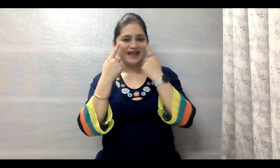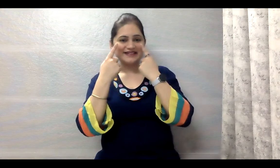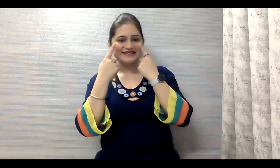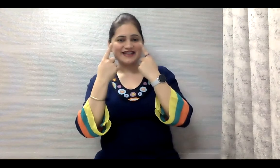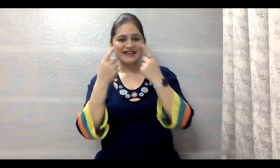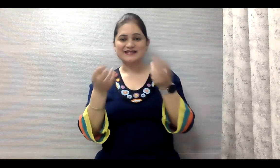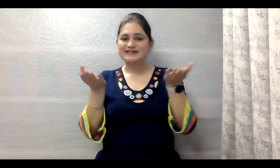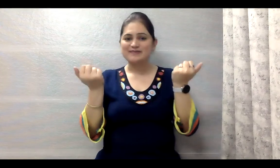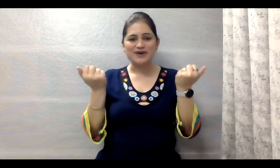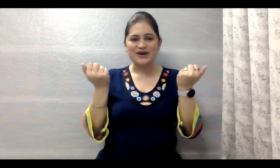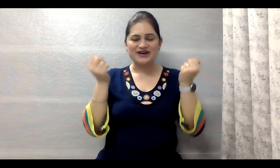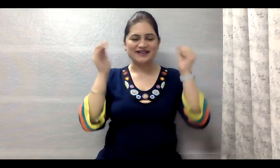magnet eyes. Come on.